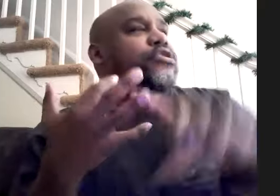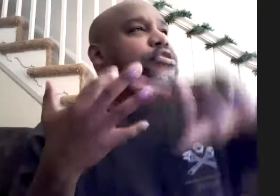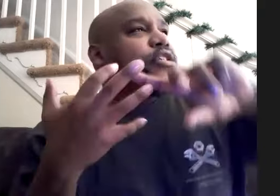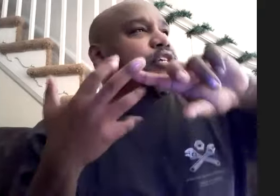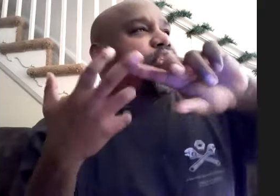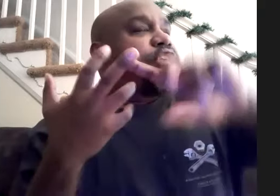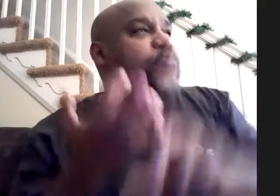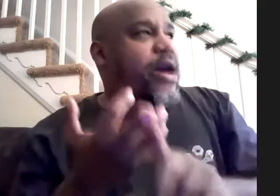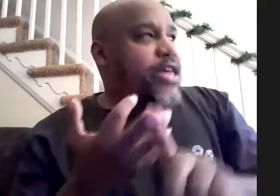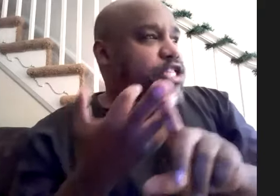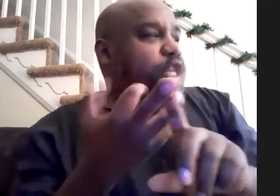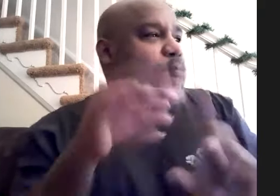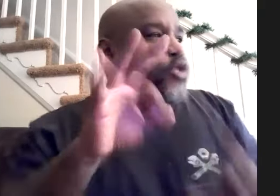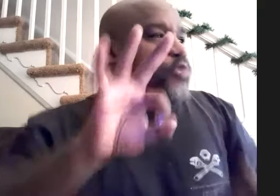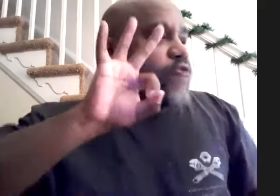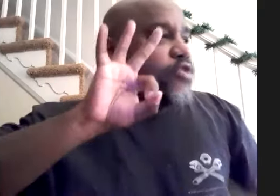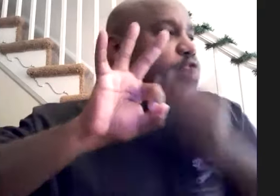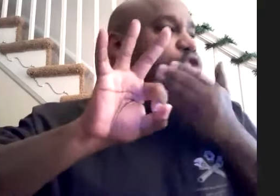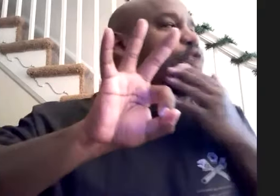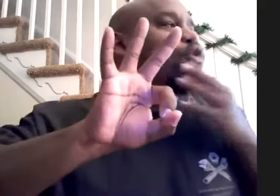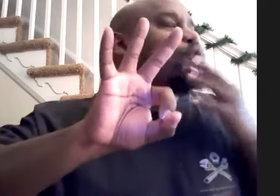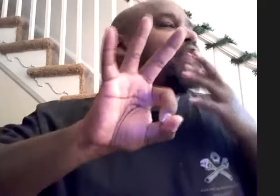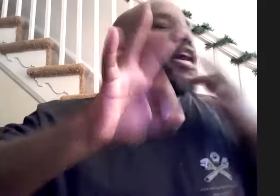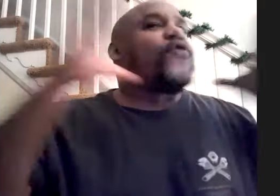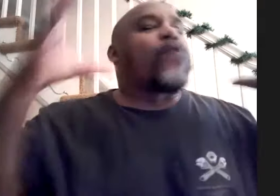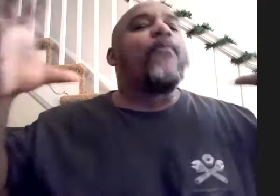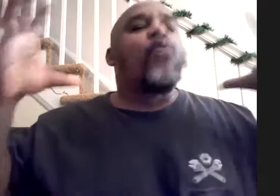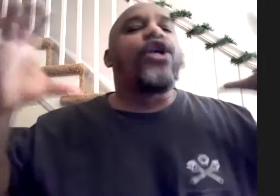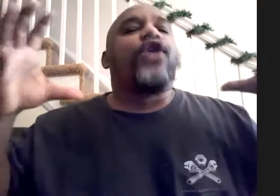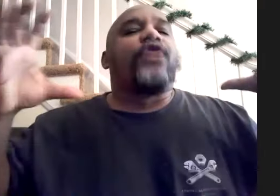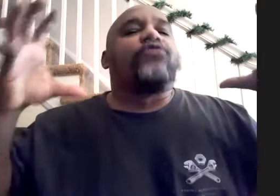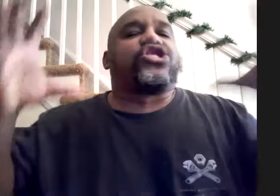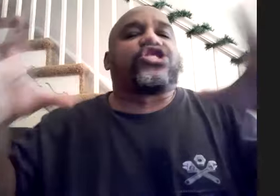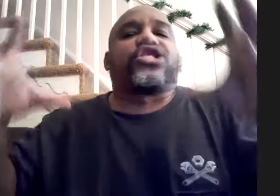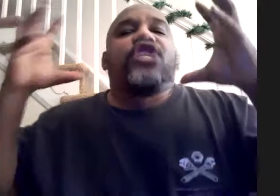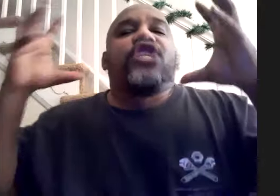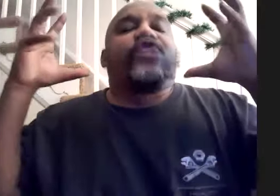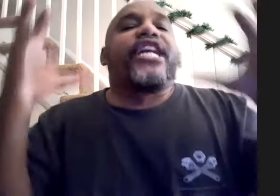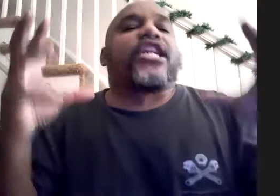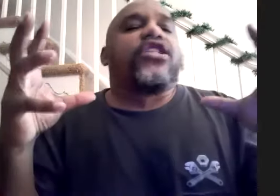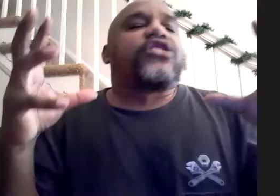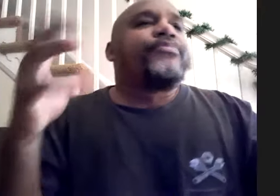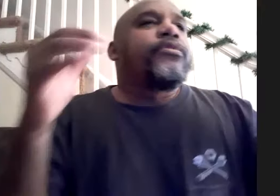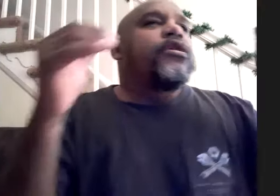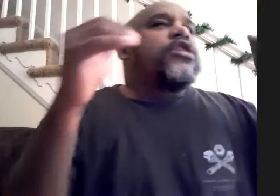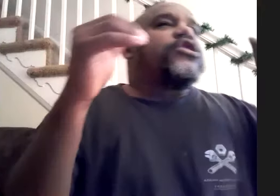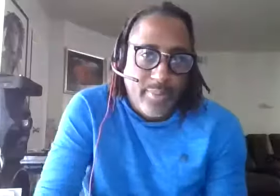the chili and the chili pepper specifically those three groups had like a four album window that was just ridiculous right so